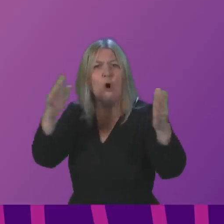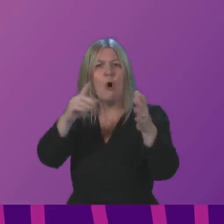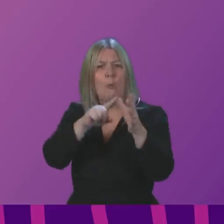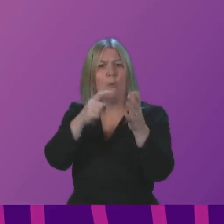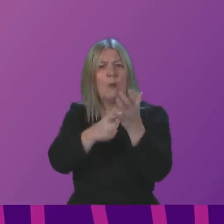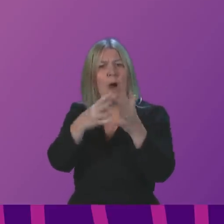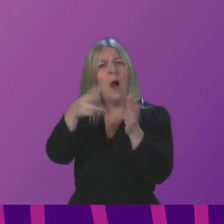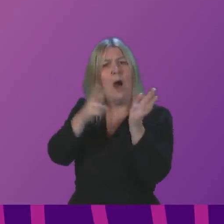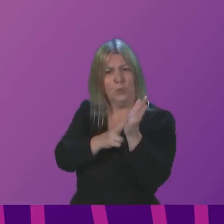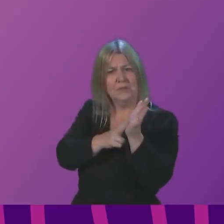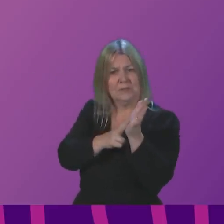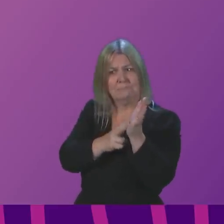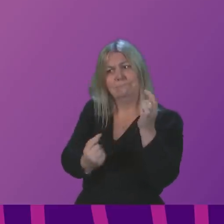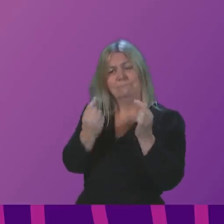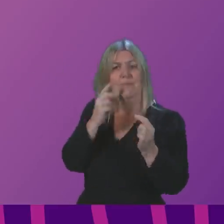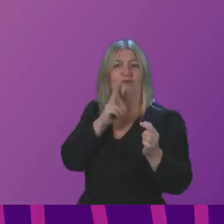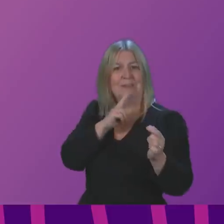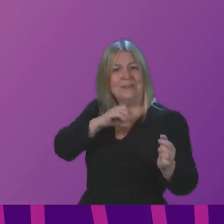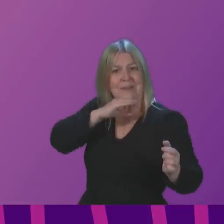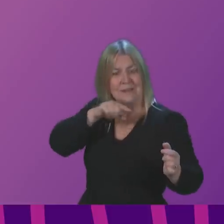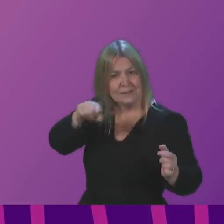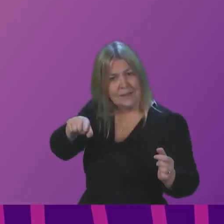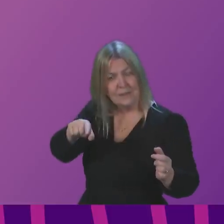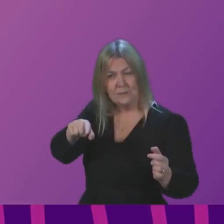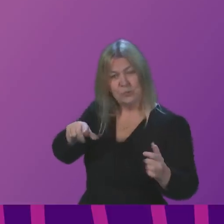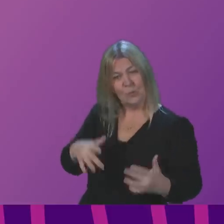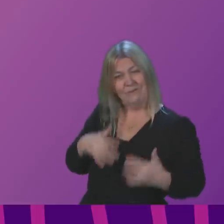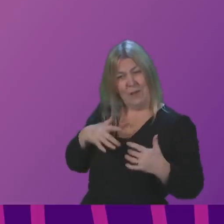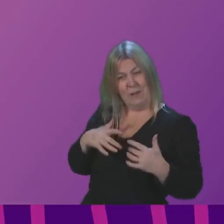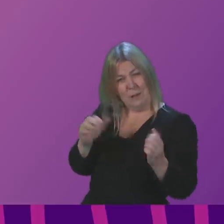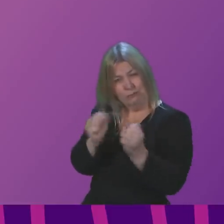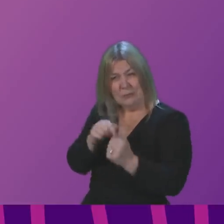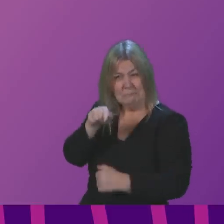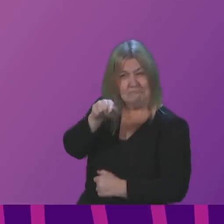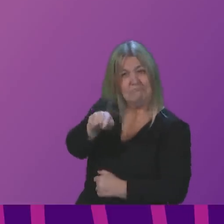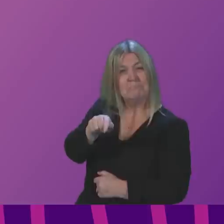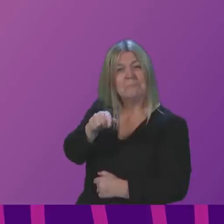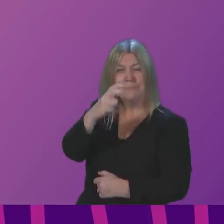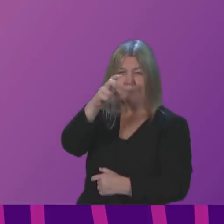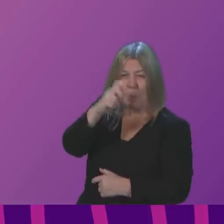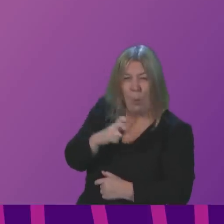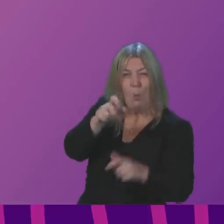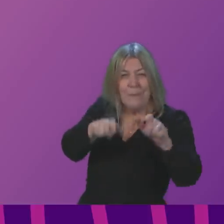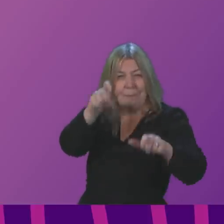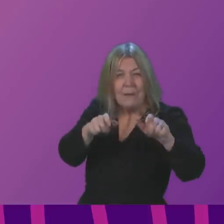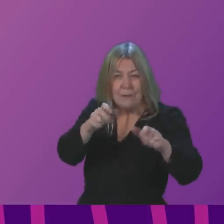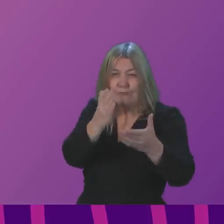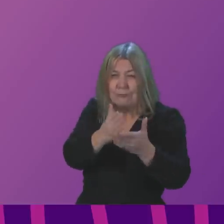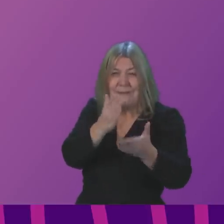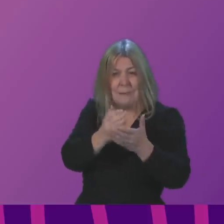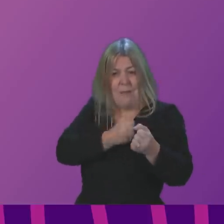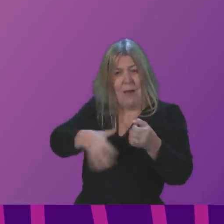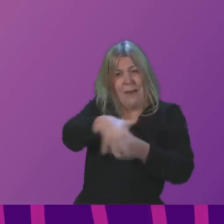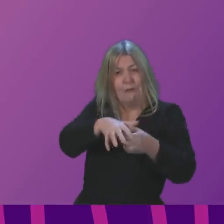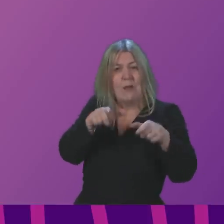-old constituents of mine has had to sleep in front of the fire, a coal fire, in a chair, without power or heat